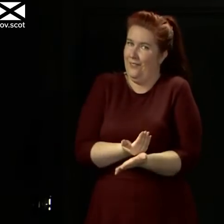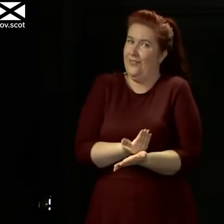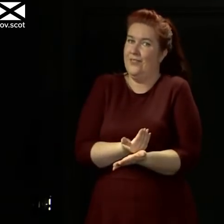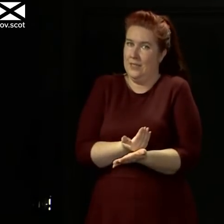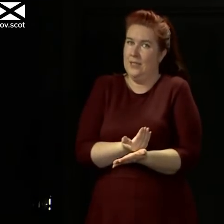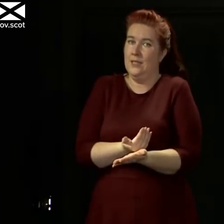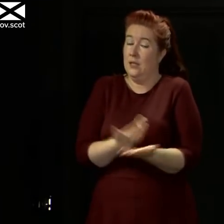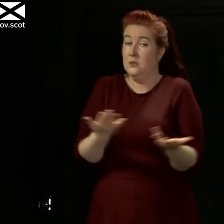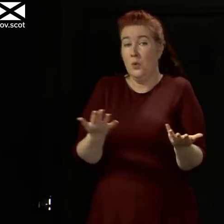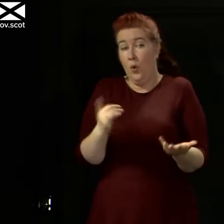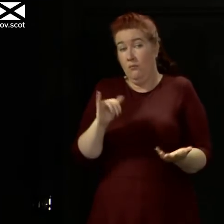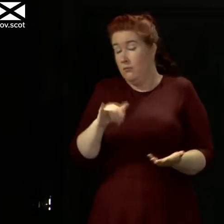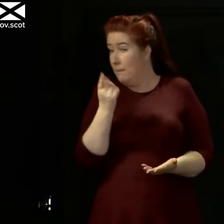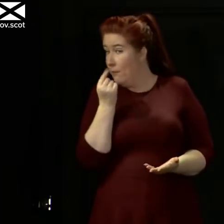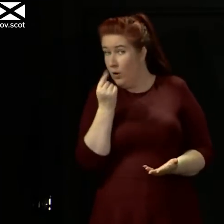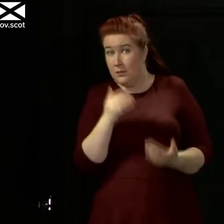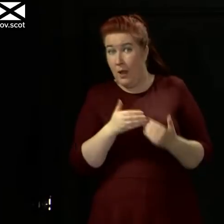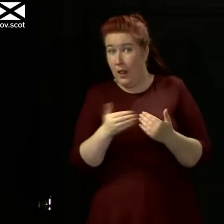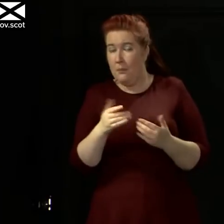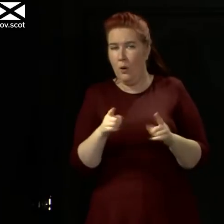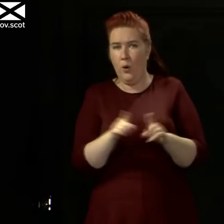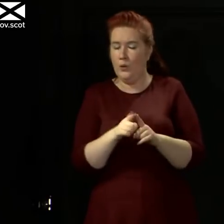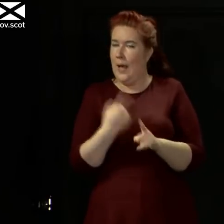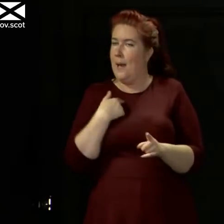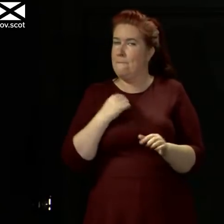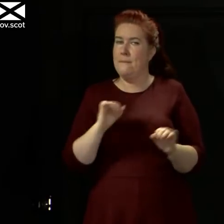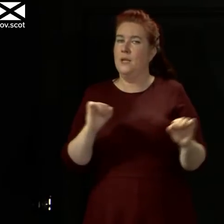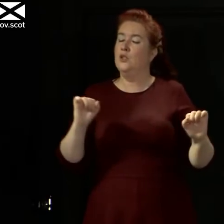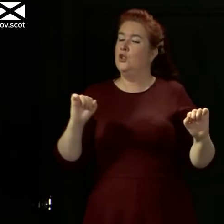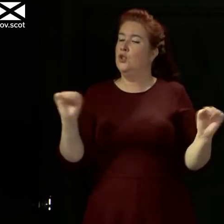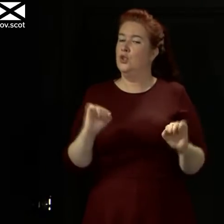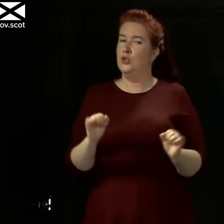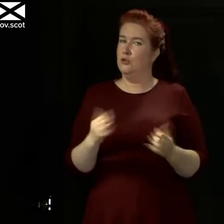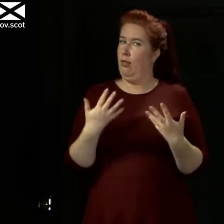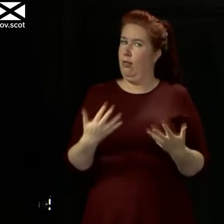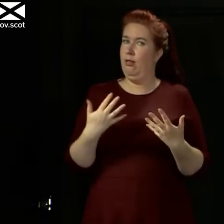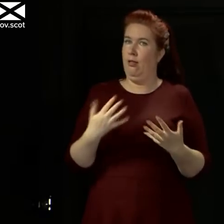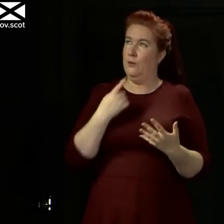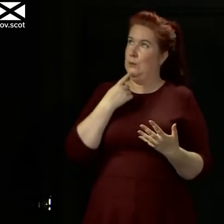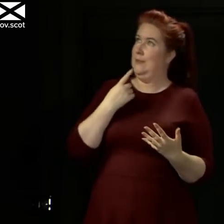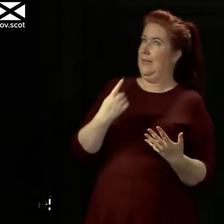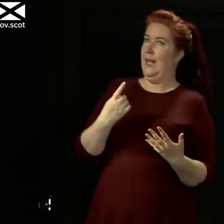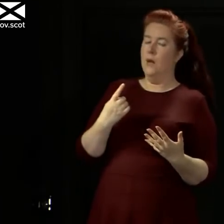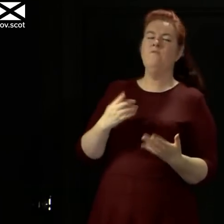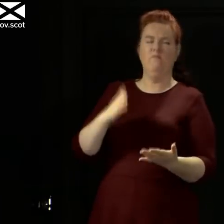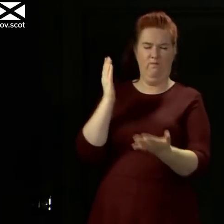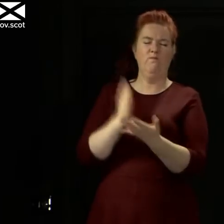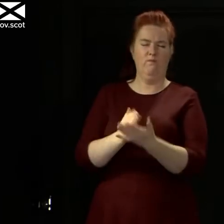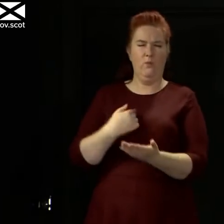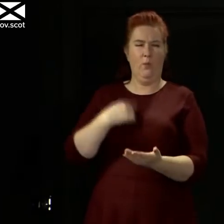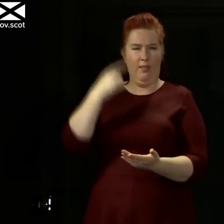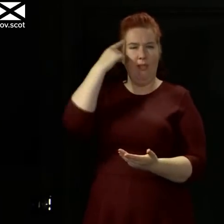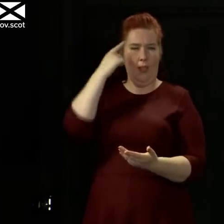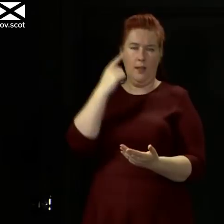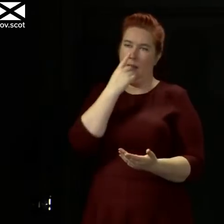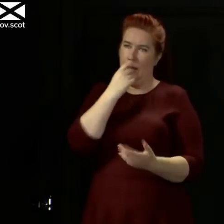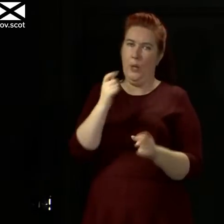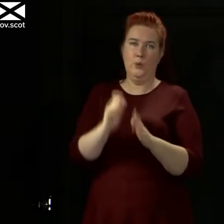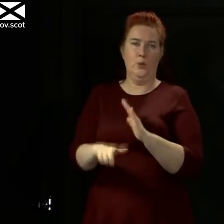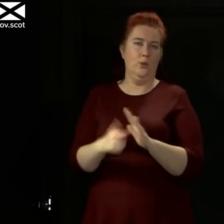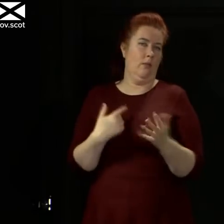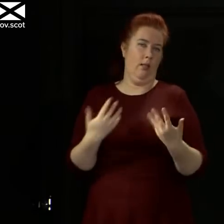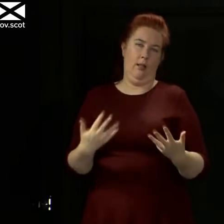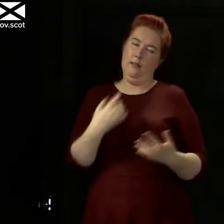rule anything like that out, but nor am I yet in a position to say that that is something that we think is likely to be done